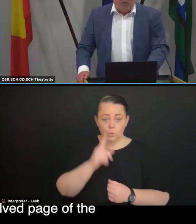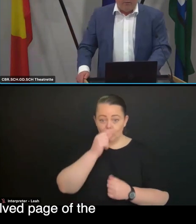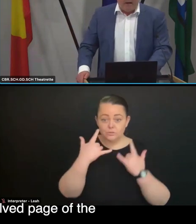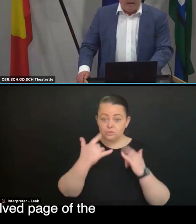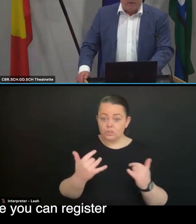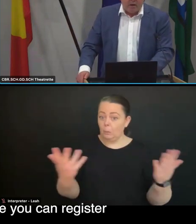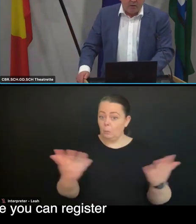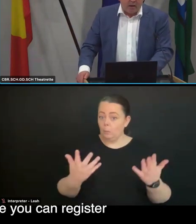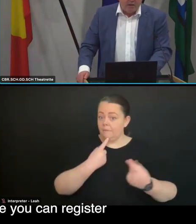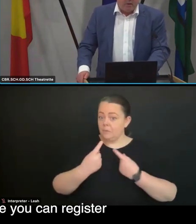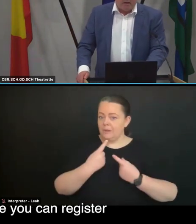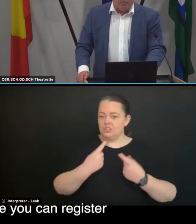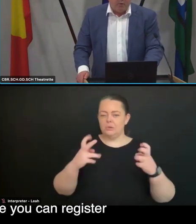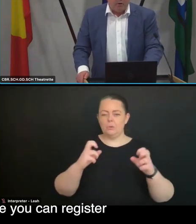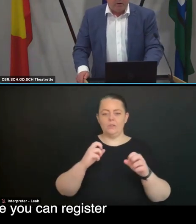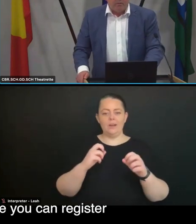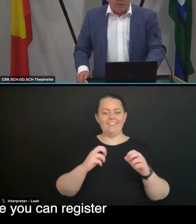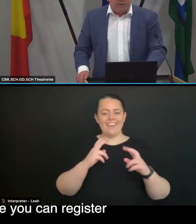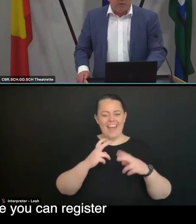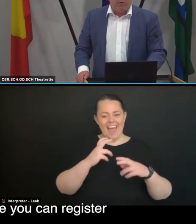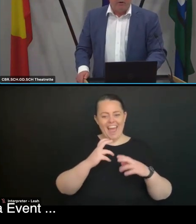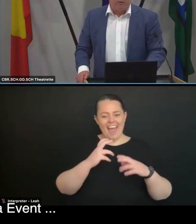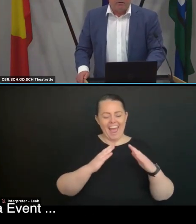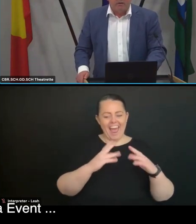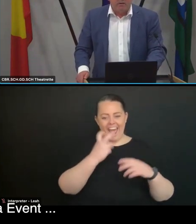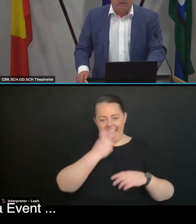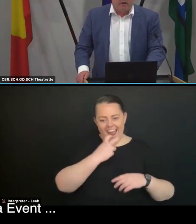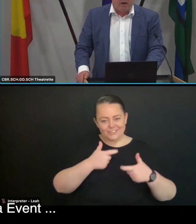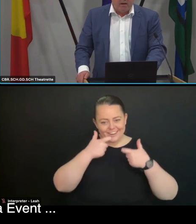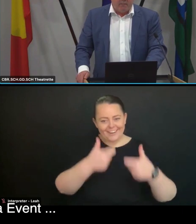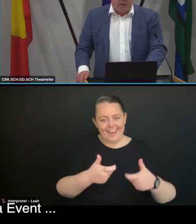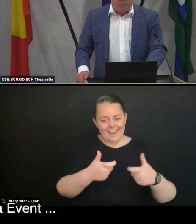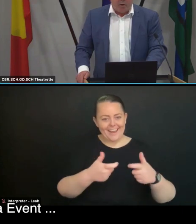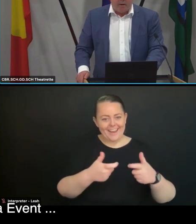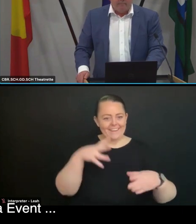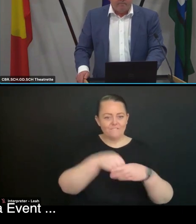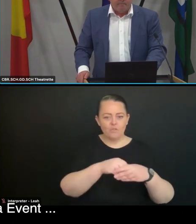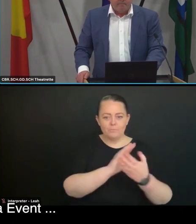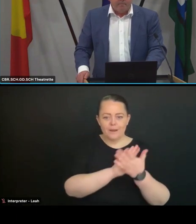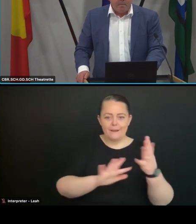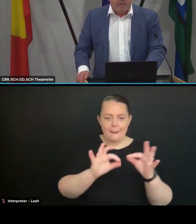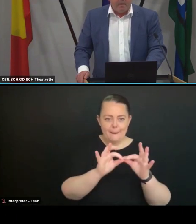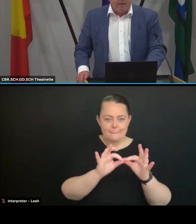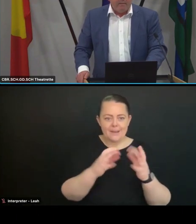of the Aged Care Engagement Hub, where you can register your interest, and this is via Eventbrite.